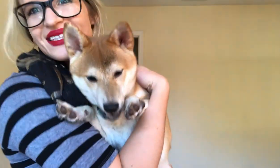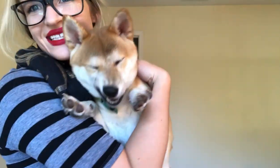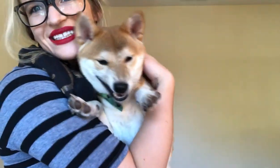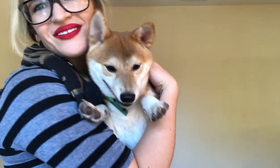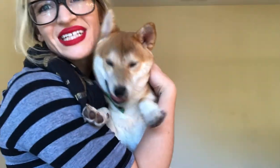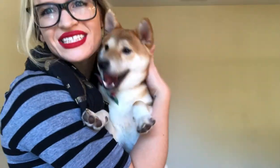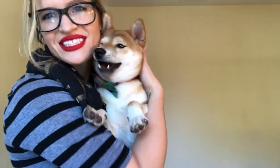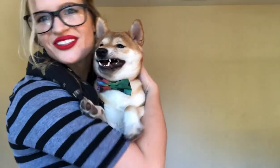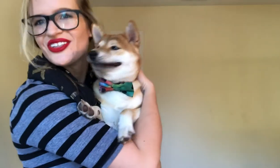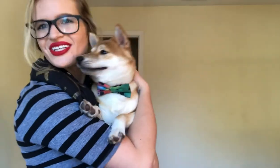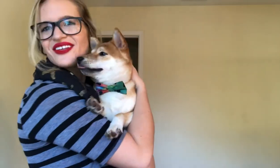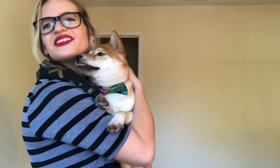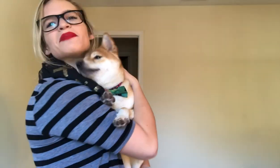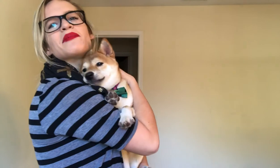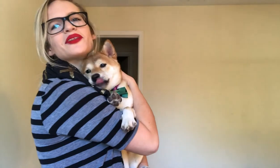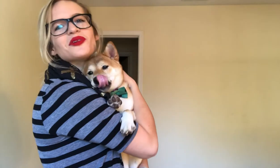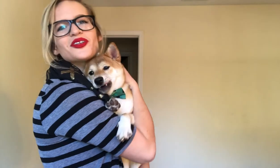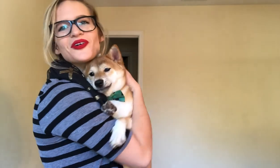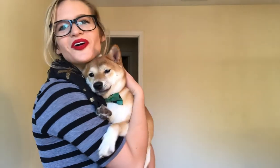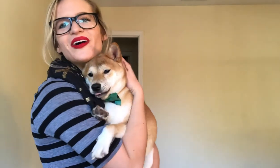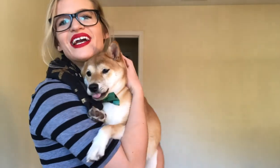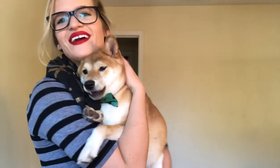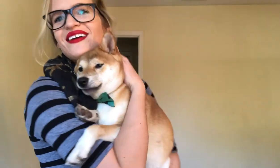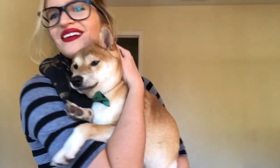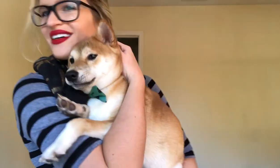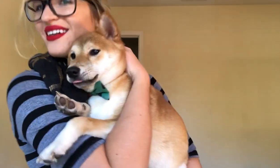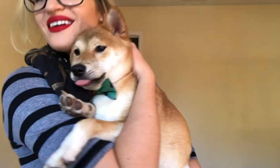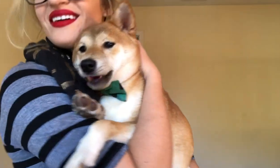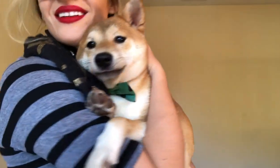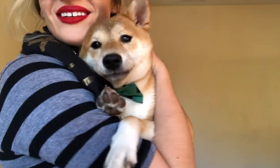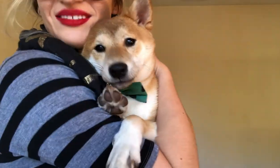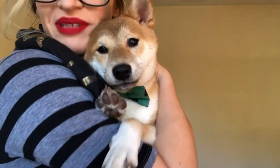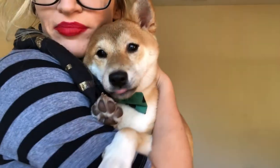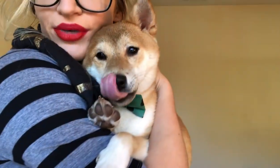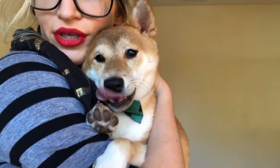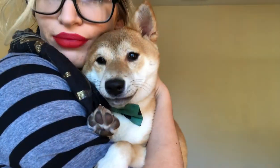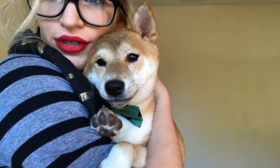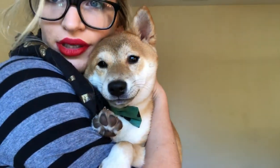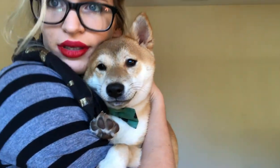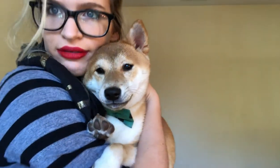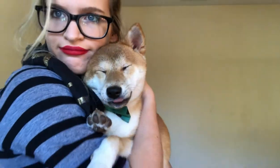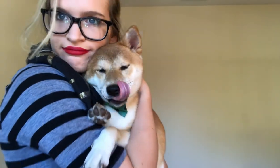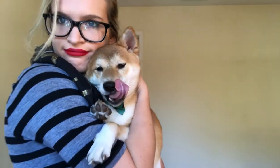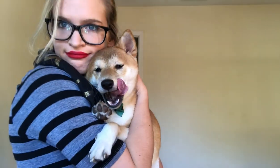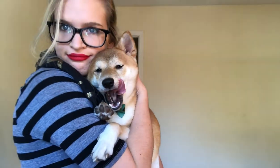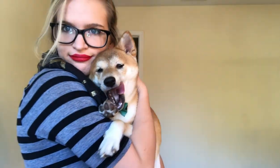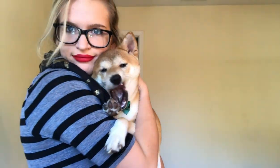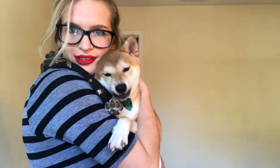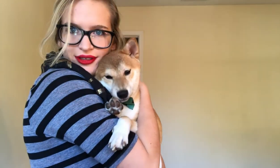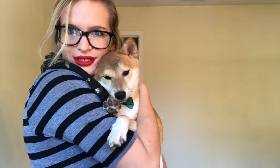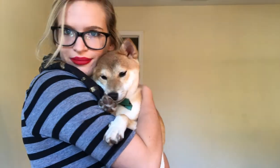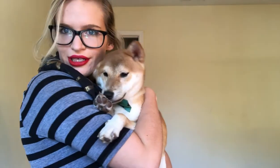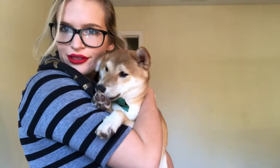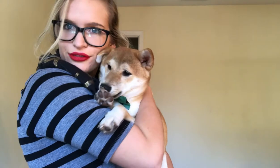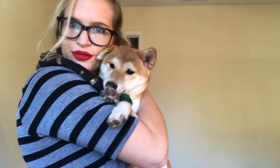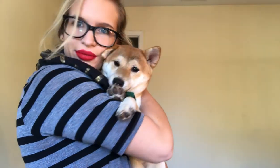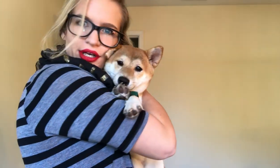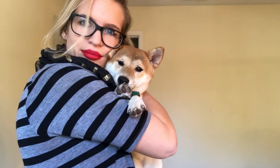Just wanted to show you the cutest pup in the world real quick. Look at my baby. Look at my little baby.